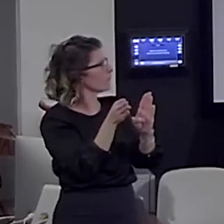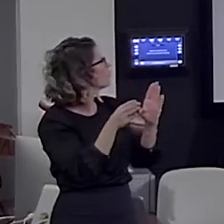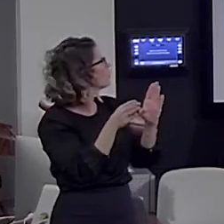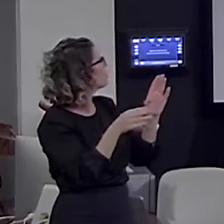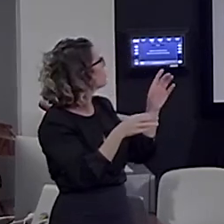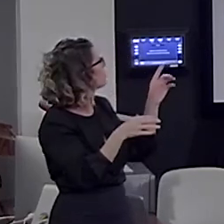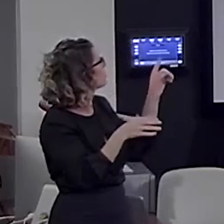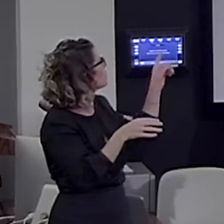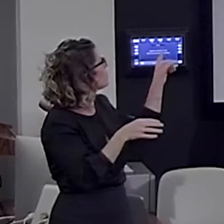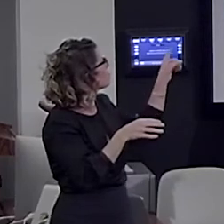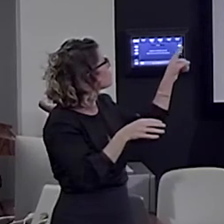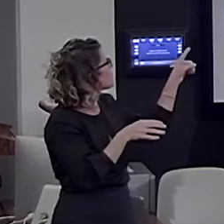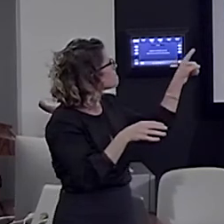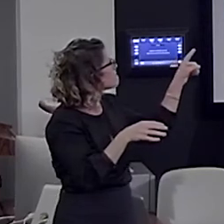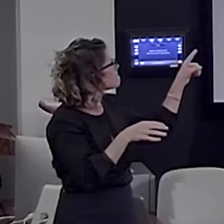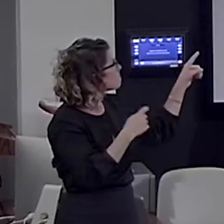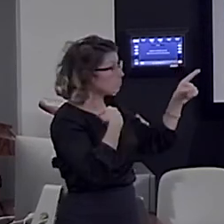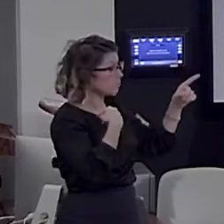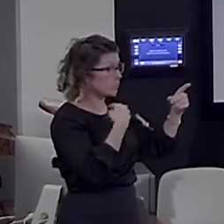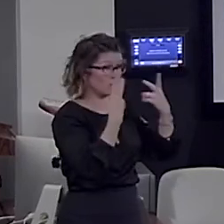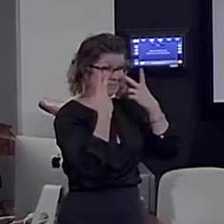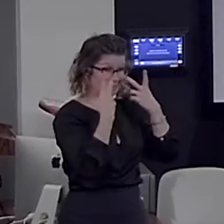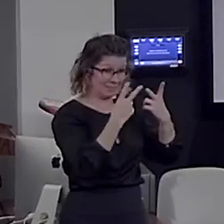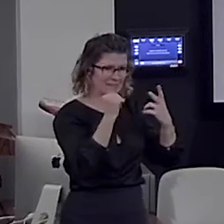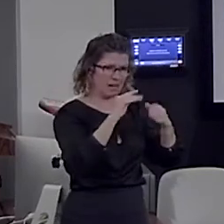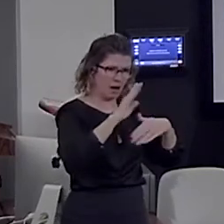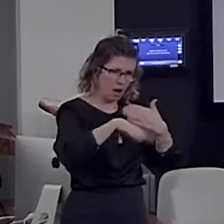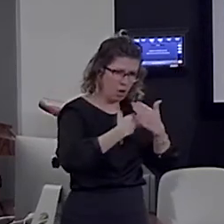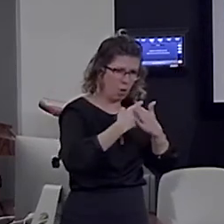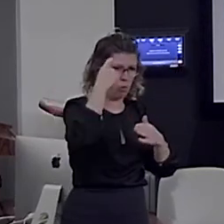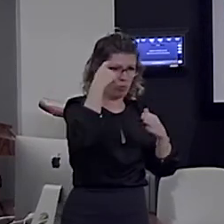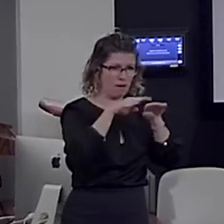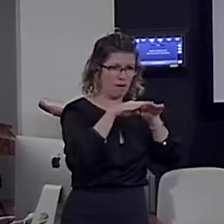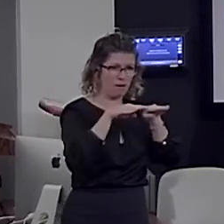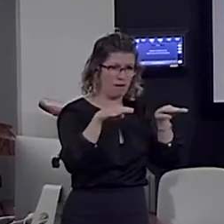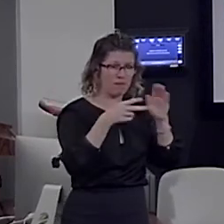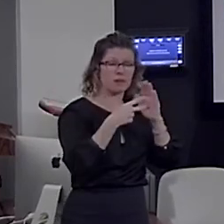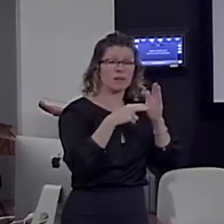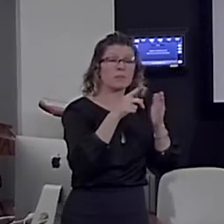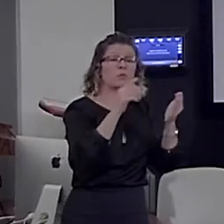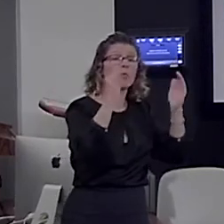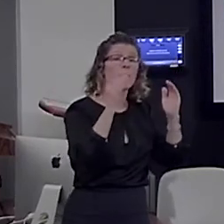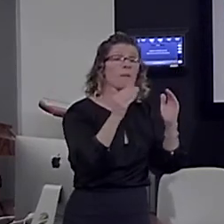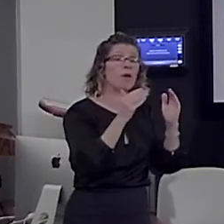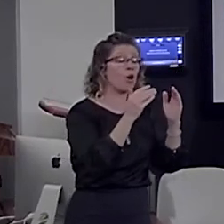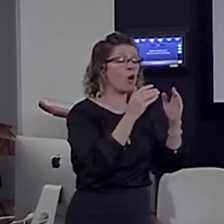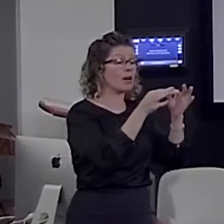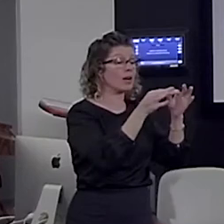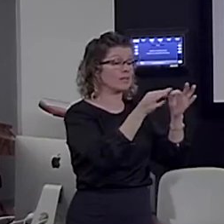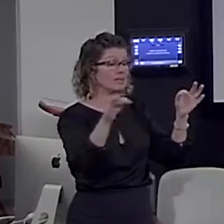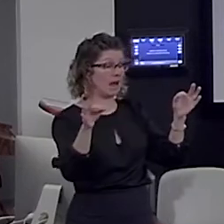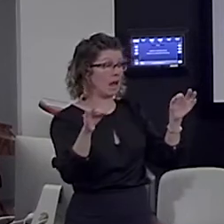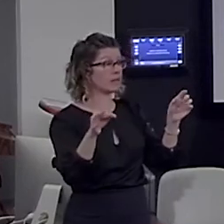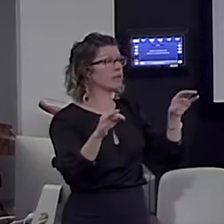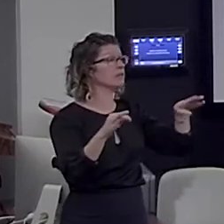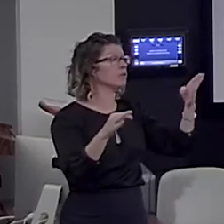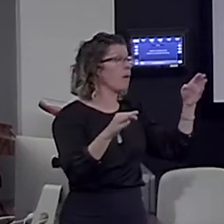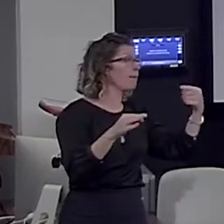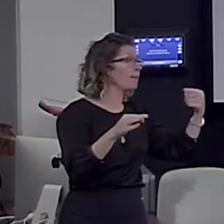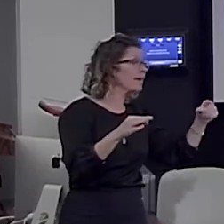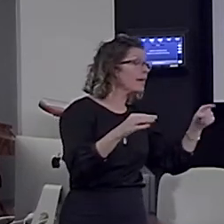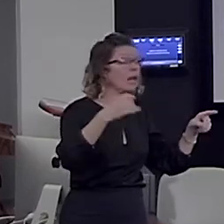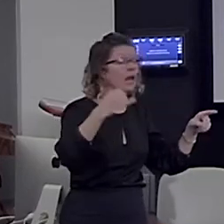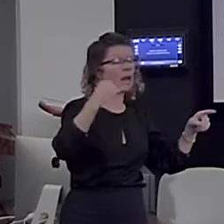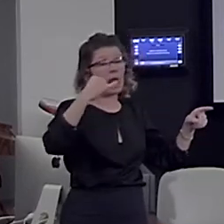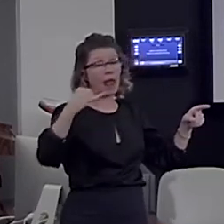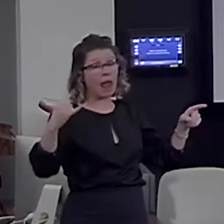this entire effect at the whole brain level. So, whether we compare the sentence ending to a word preceding it in the middle, or whether we do